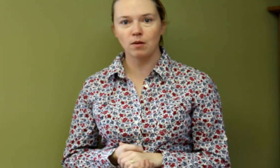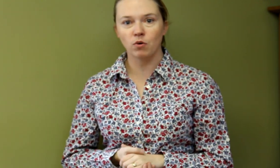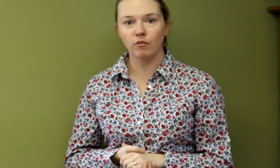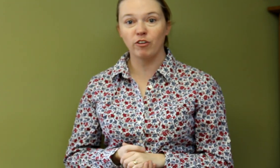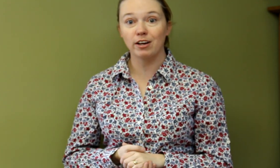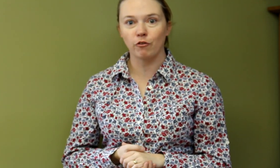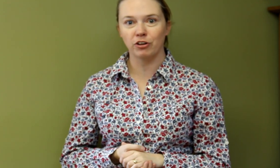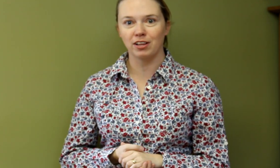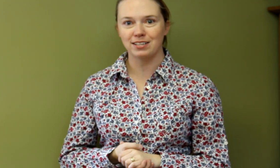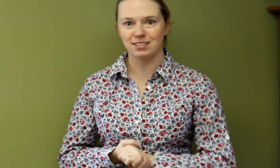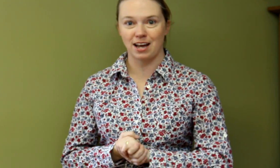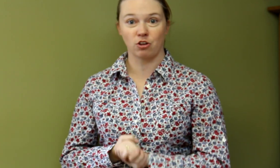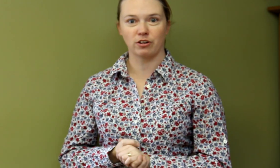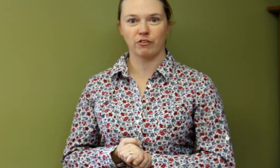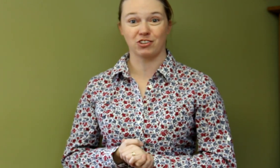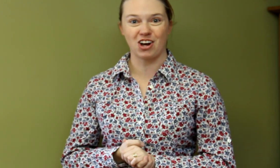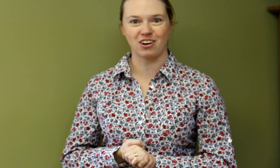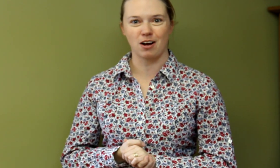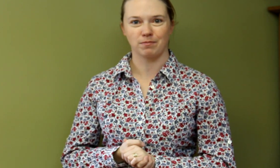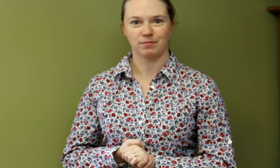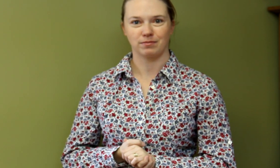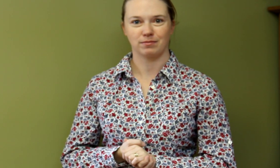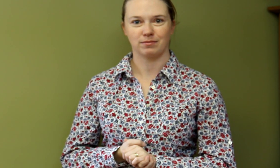get more video fiddle lessons at LearnToFiddle.com. recently. Amen.